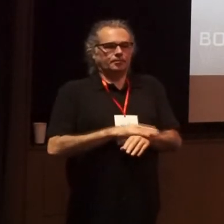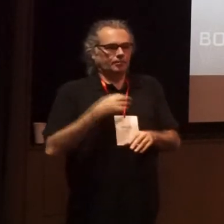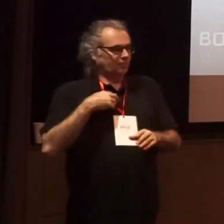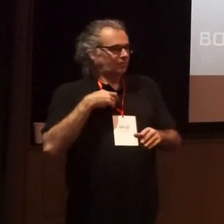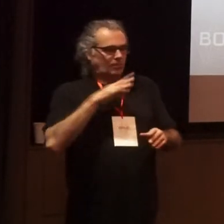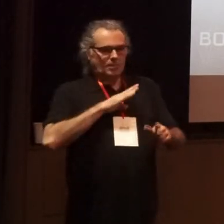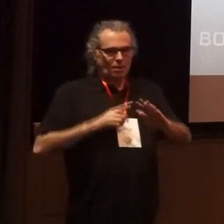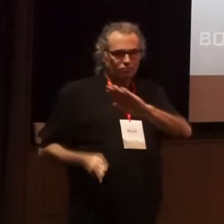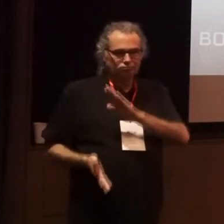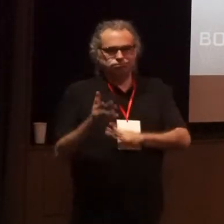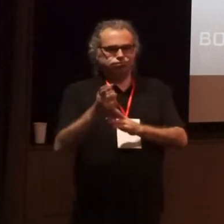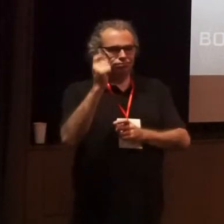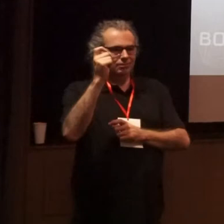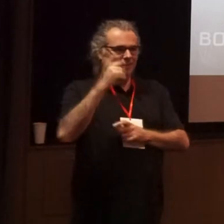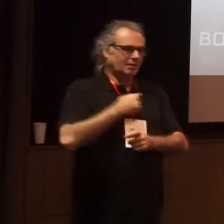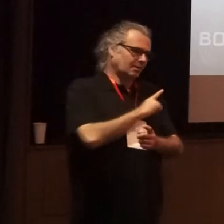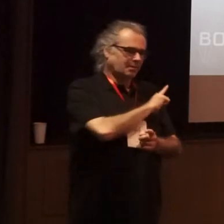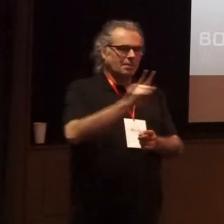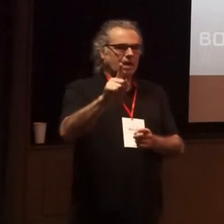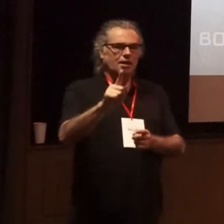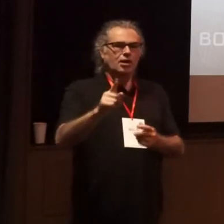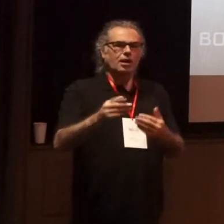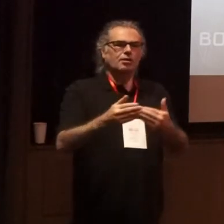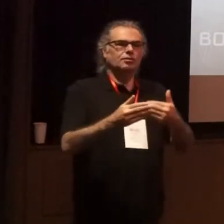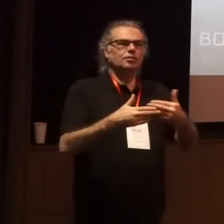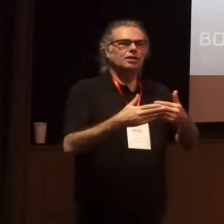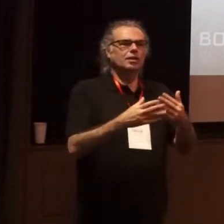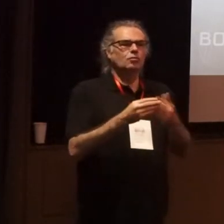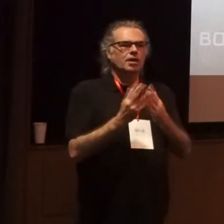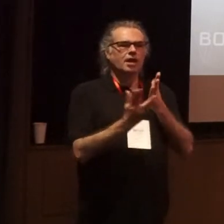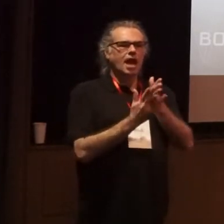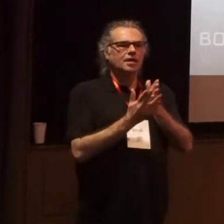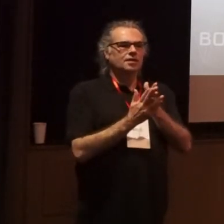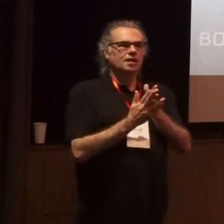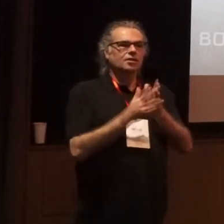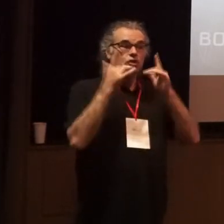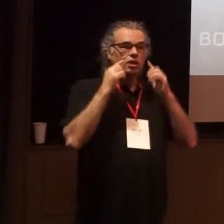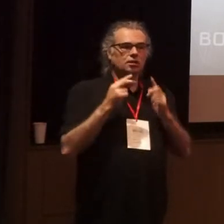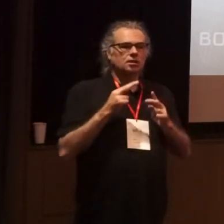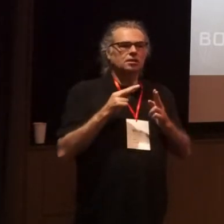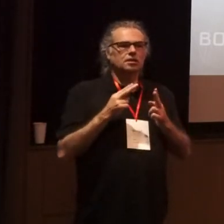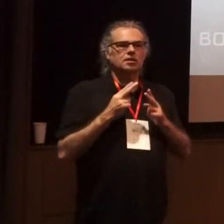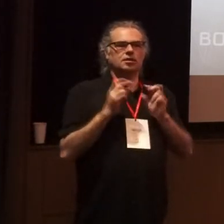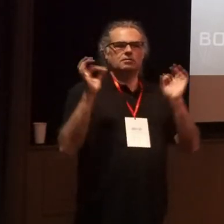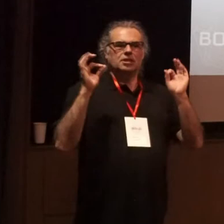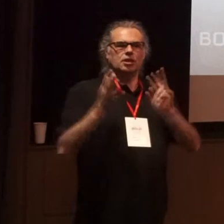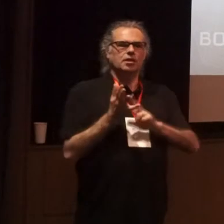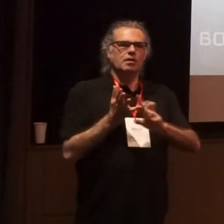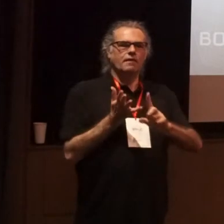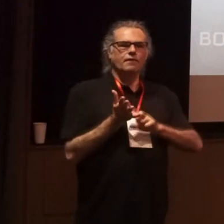have to leave today to get back to dealing with the Access to Justice especially for vulnerable people and